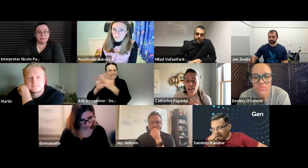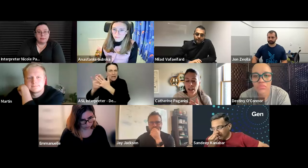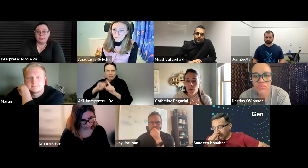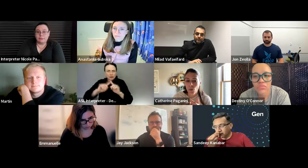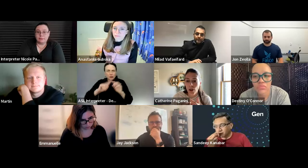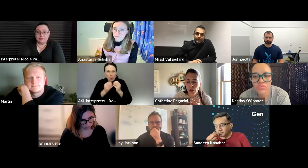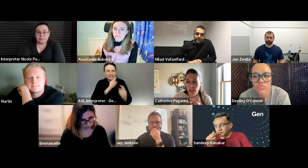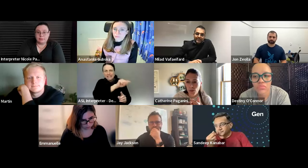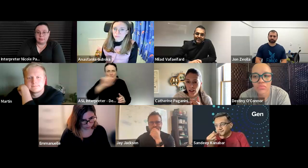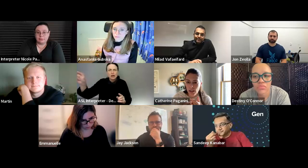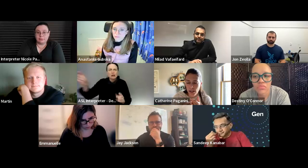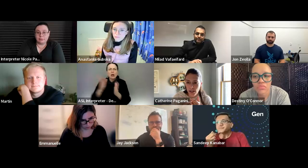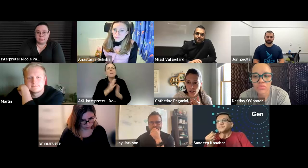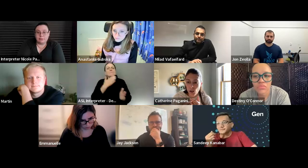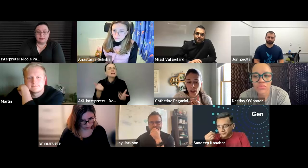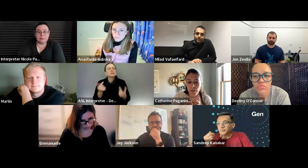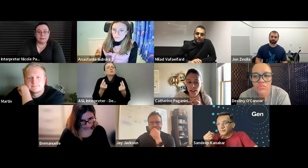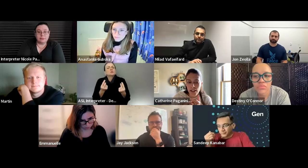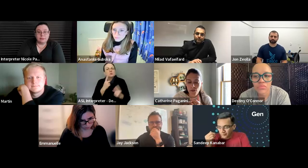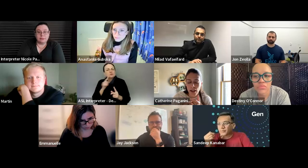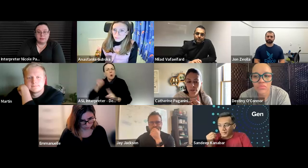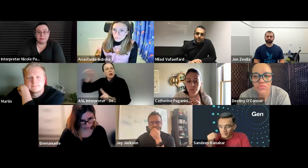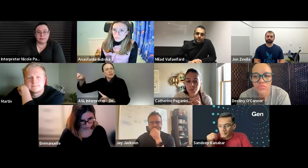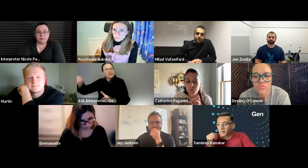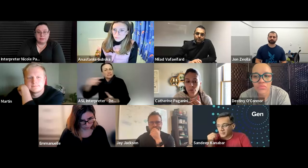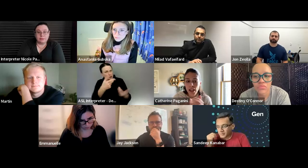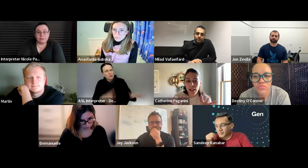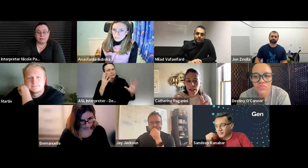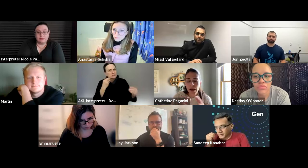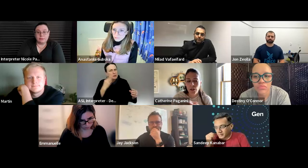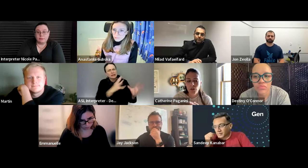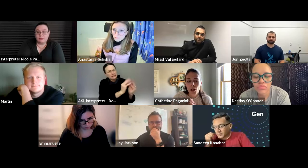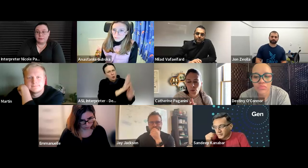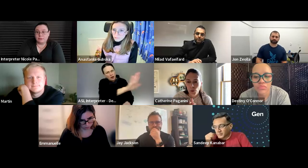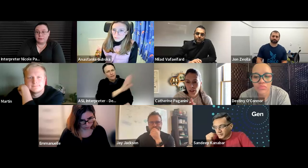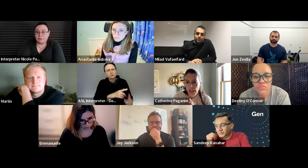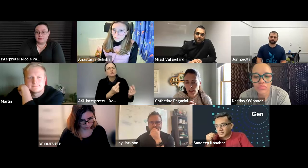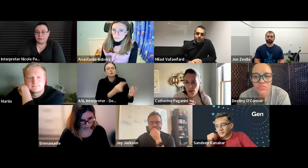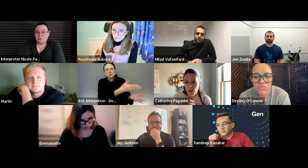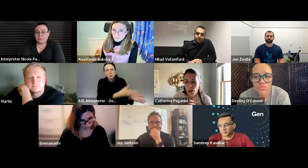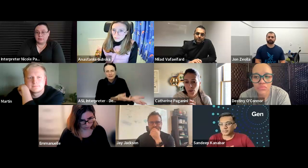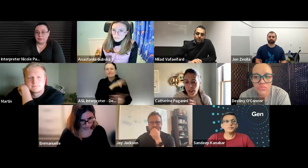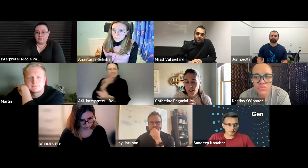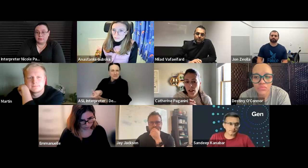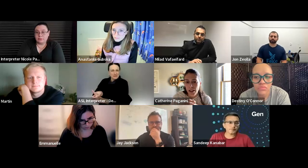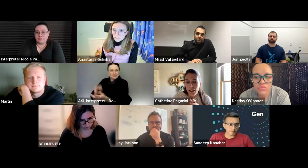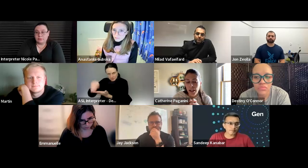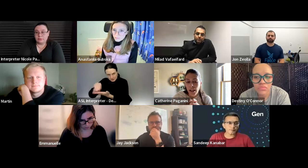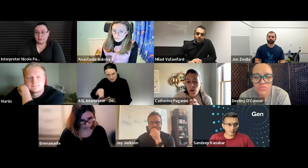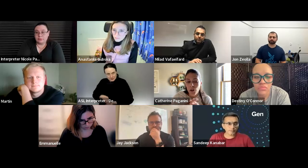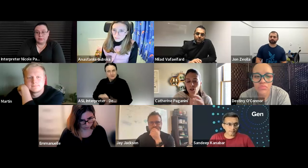asking them what are the best practices that you have identified and then kind of put that into the document